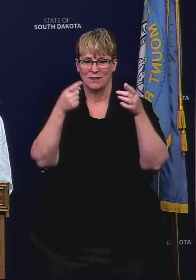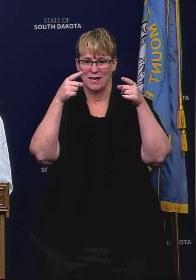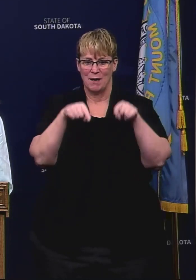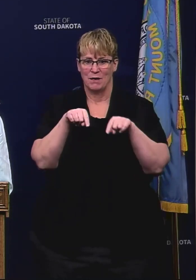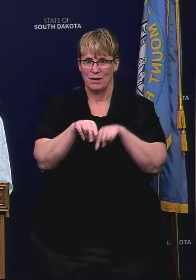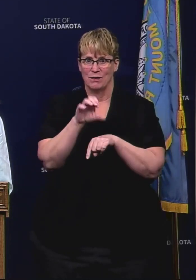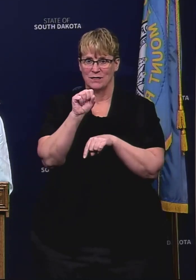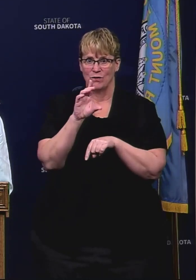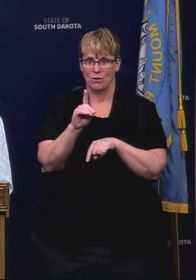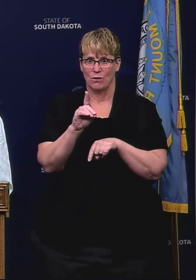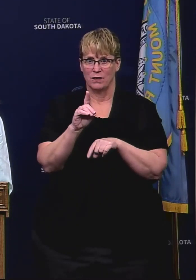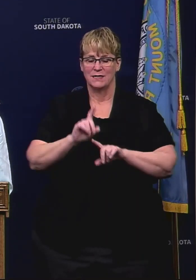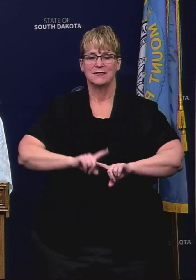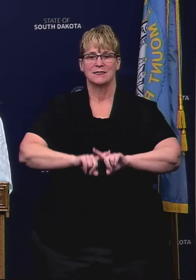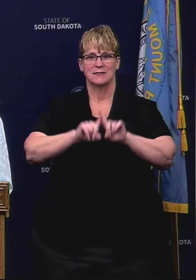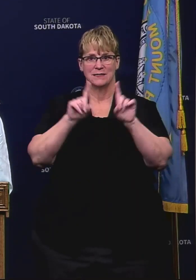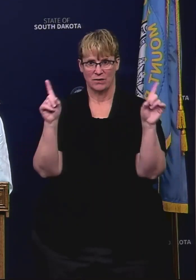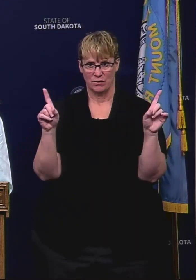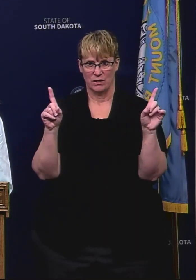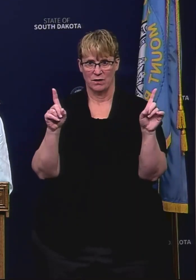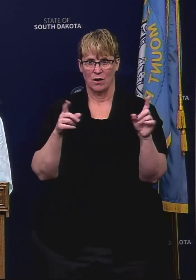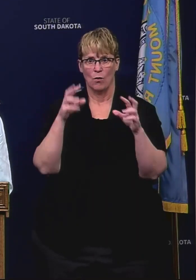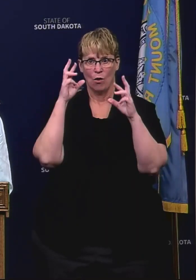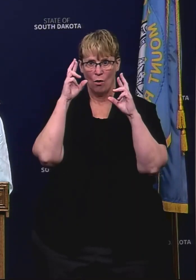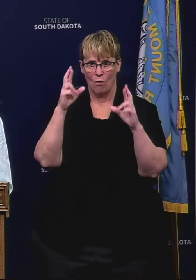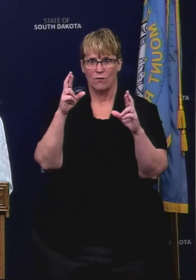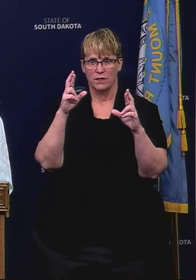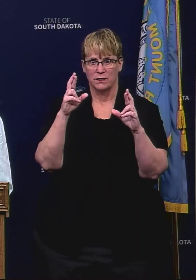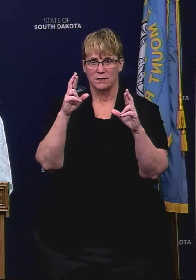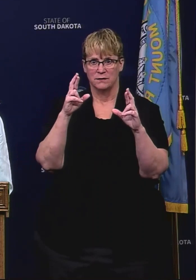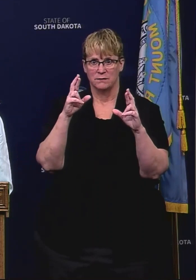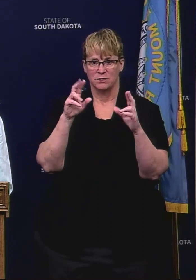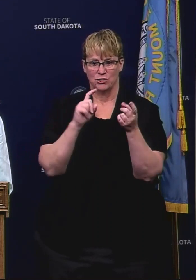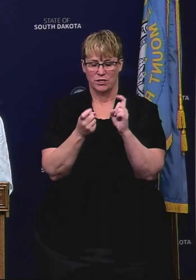appears to be different so that's what we're hoping to rectify.